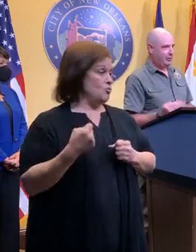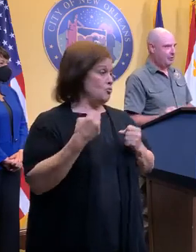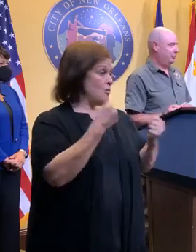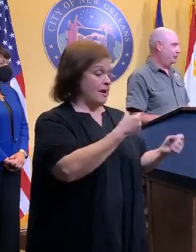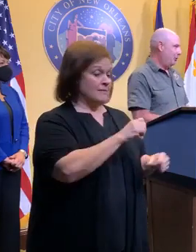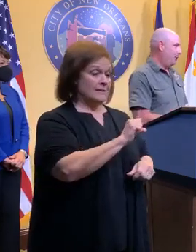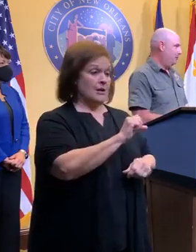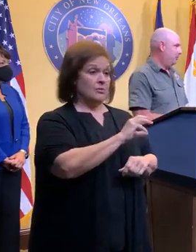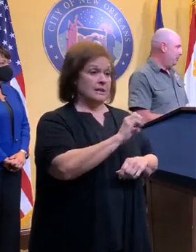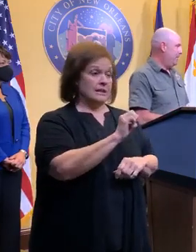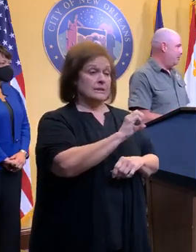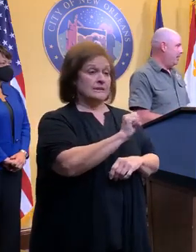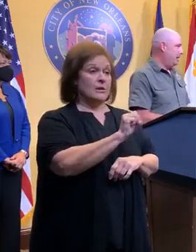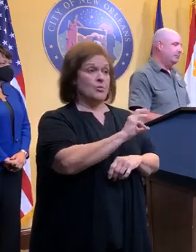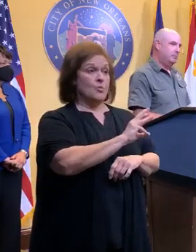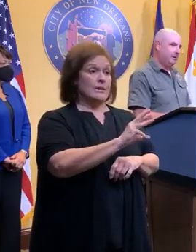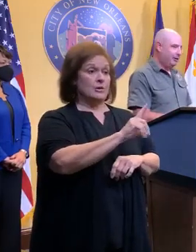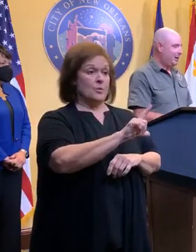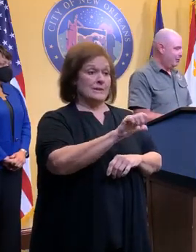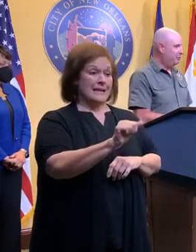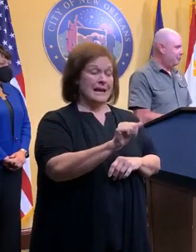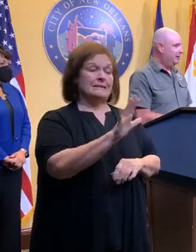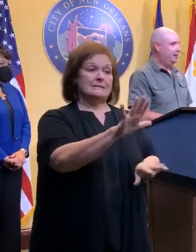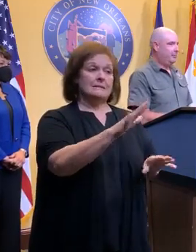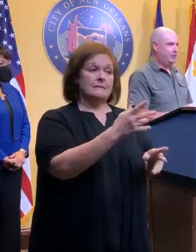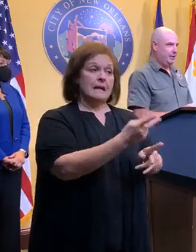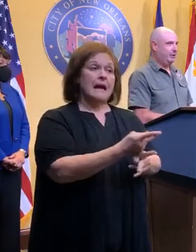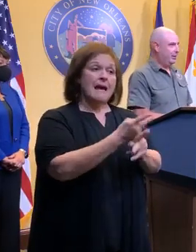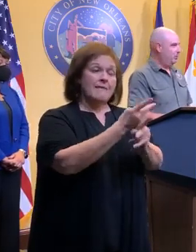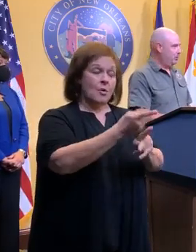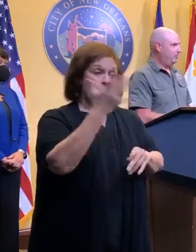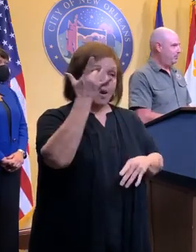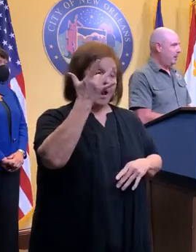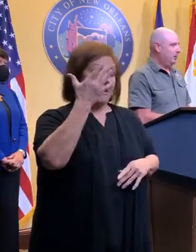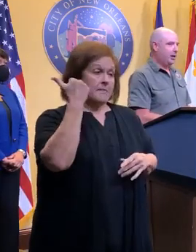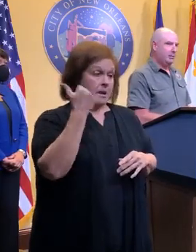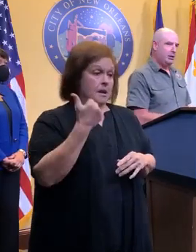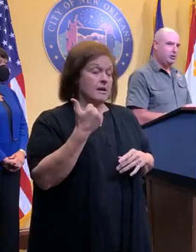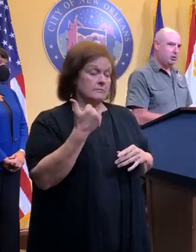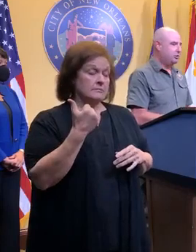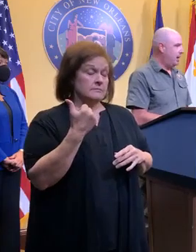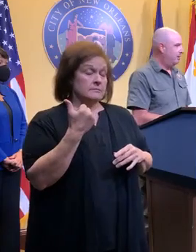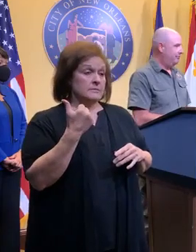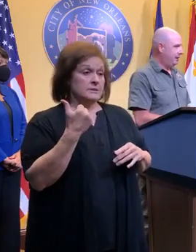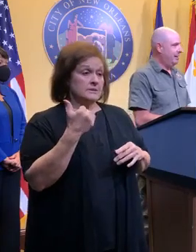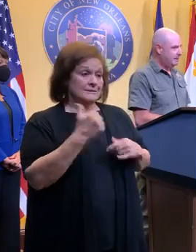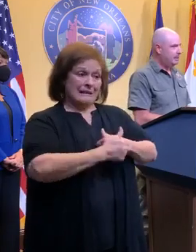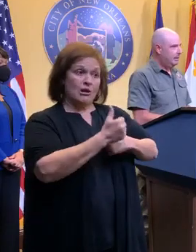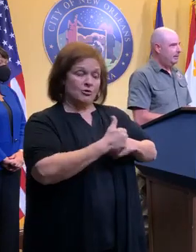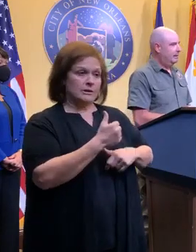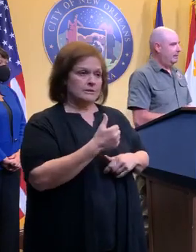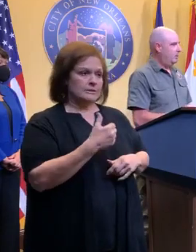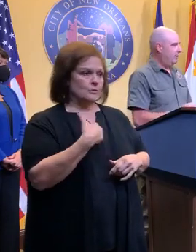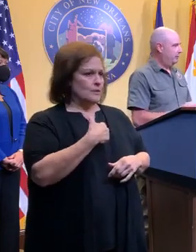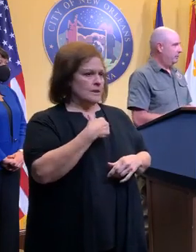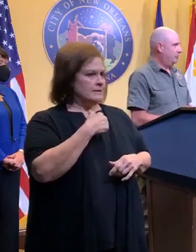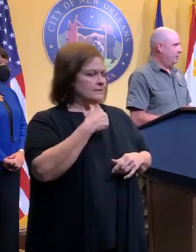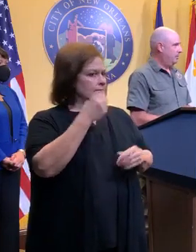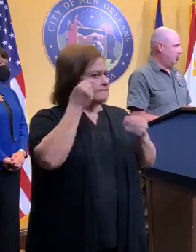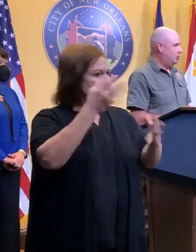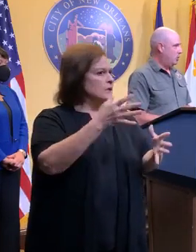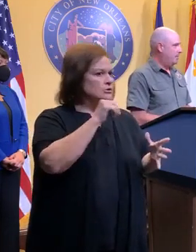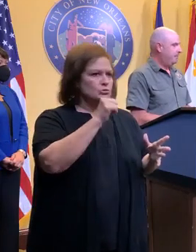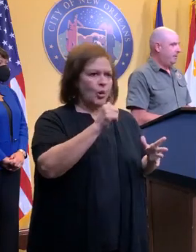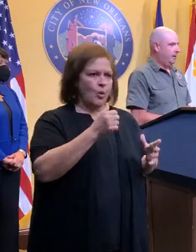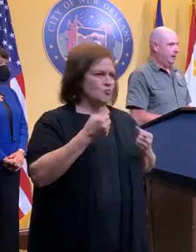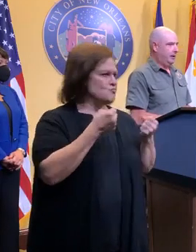between Southeast and Southwest Louisiana right now, be very careful. Particularly, we would probably recommend you don't do that on Friday. When this